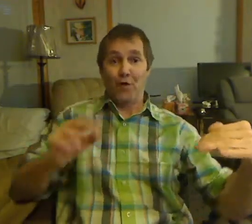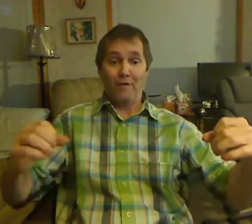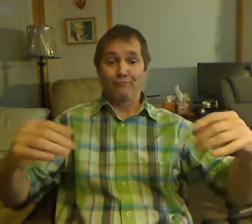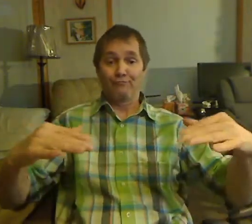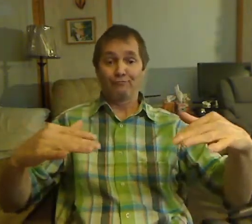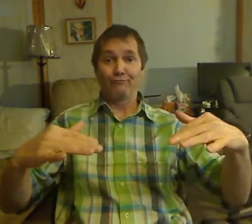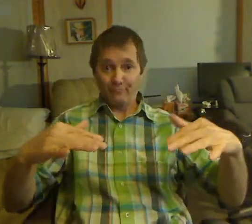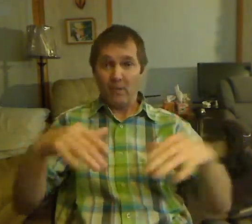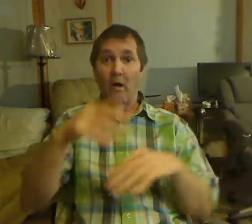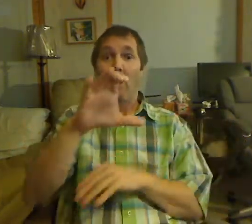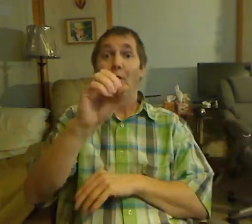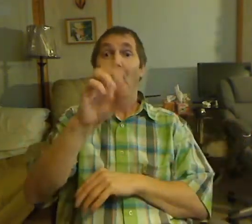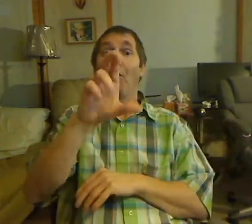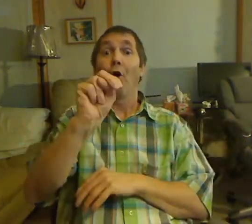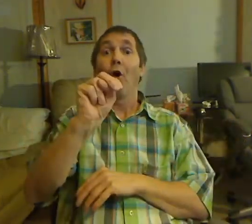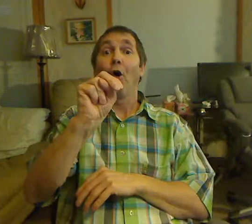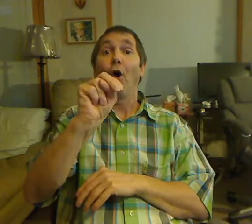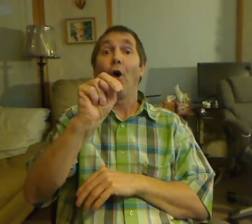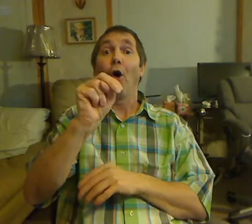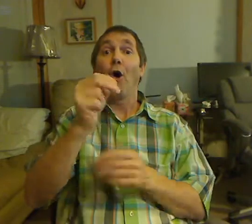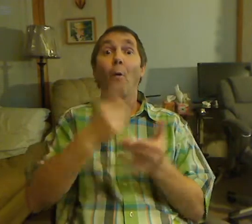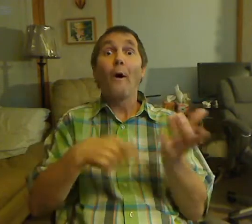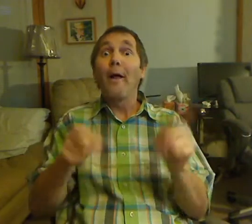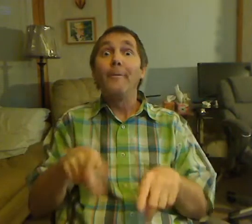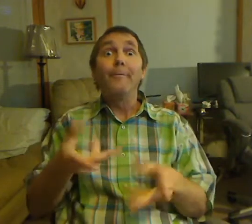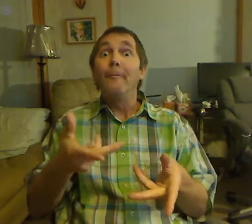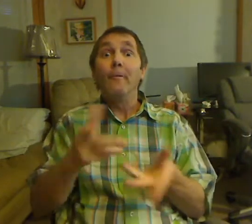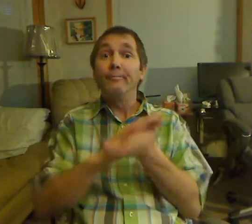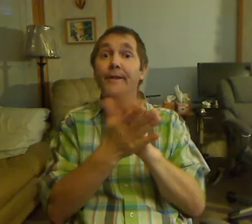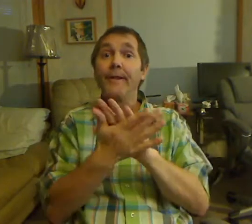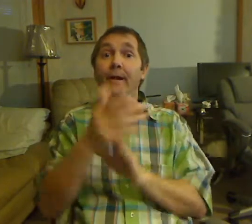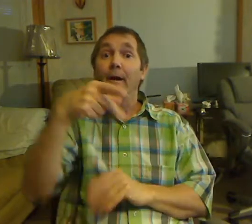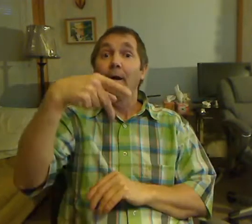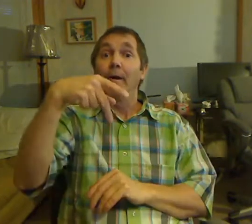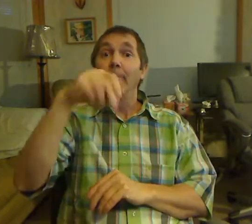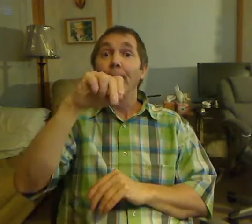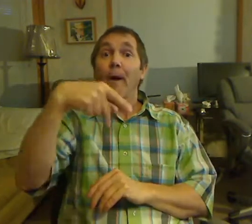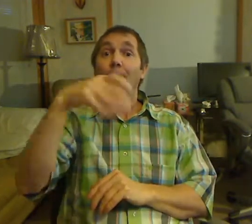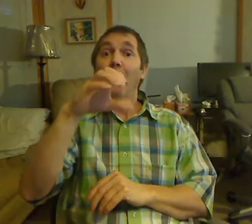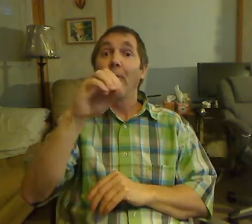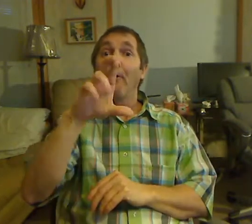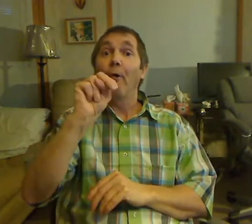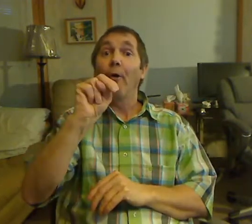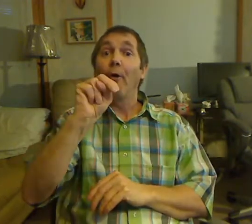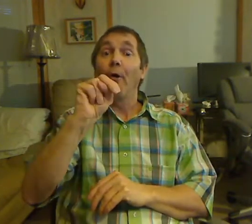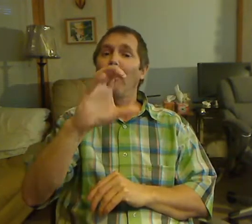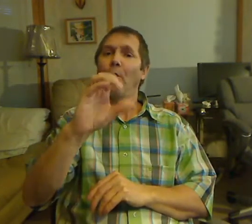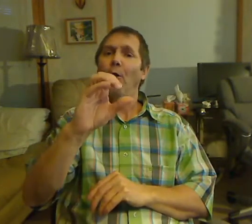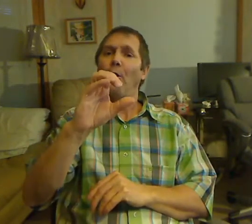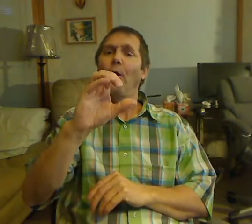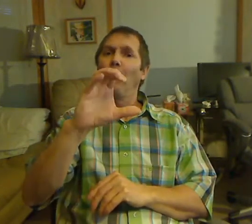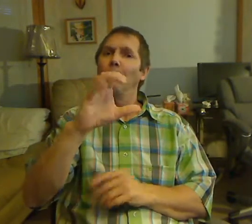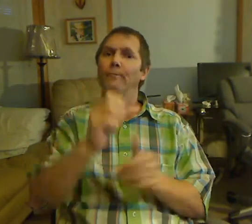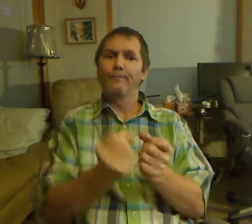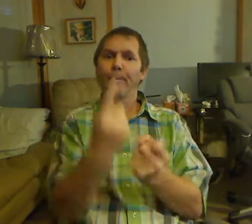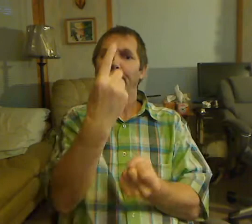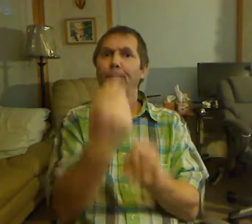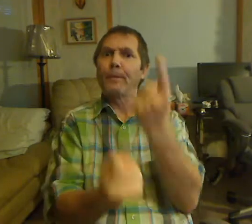minutes to cook the meal, get ready, and look attractive, and light all the candles. Do you not remember, because we've done that already, baking tray, 30 minutes,